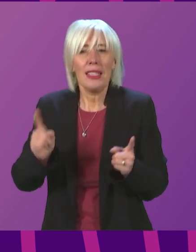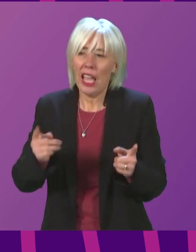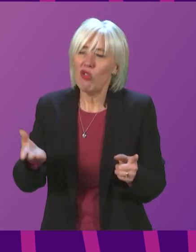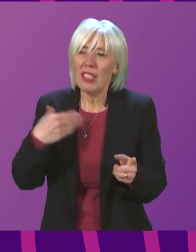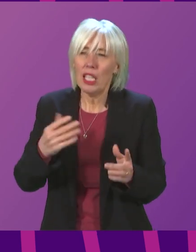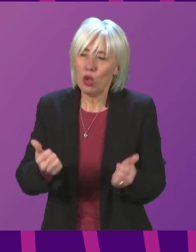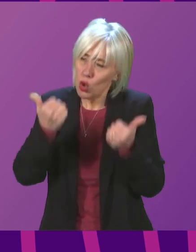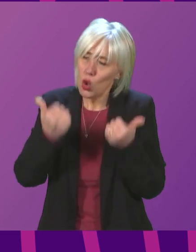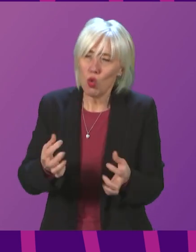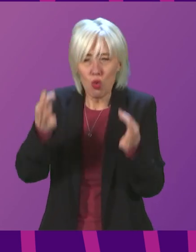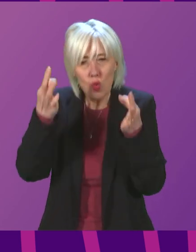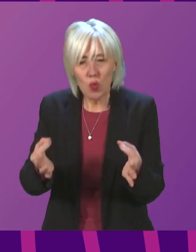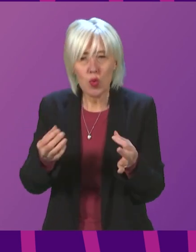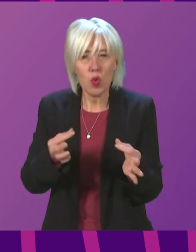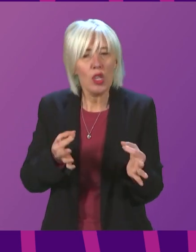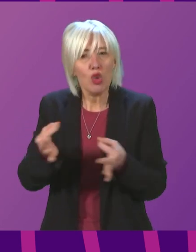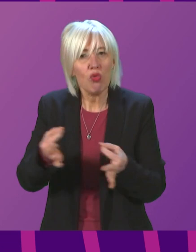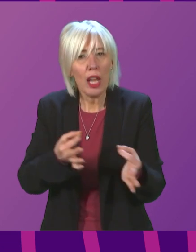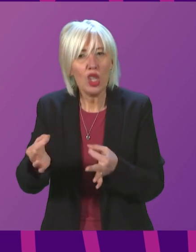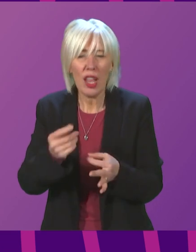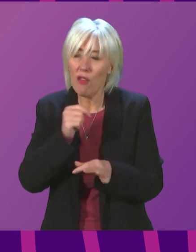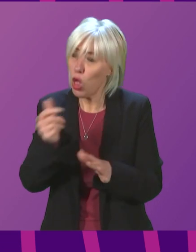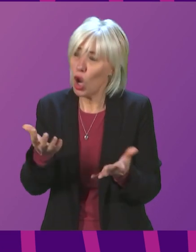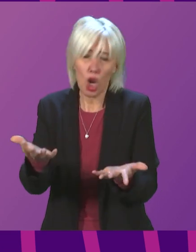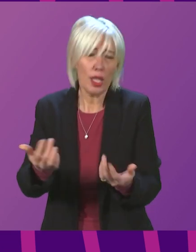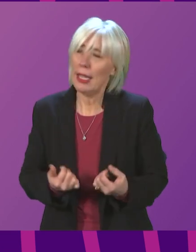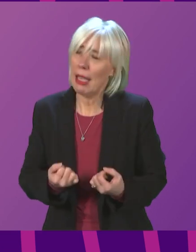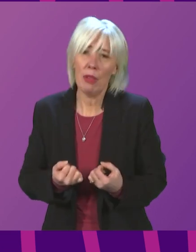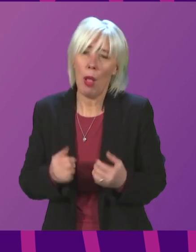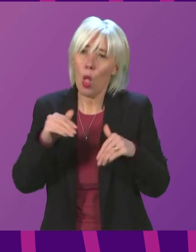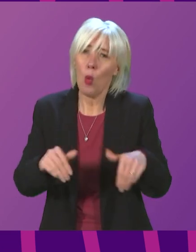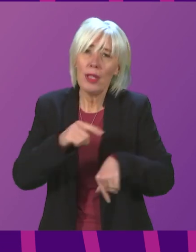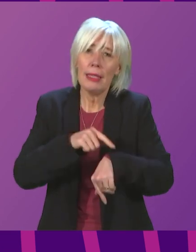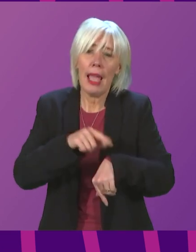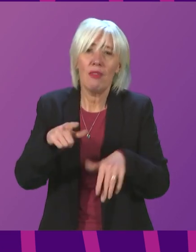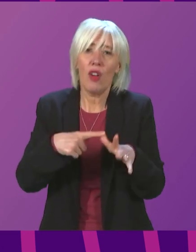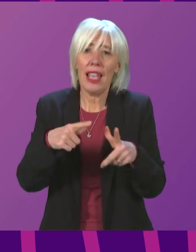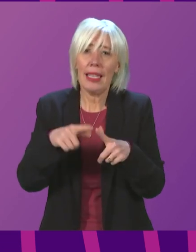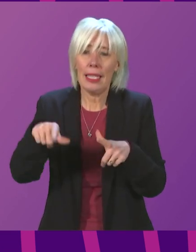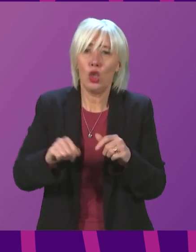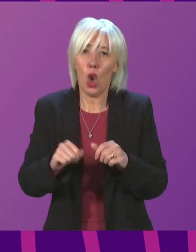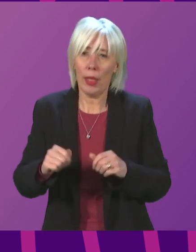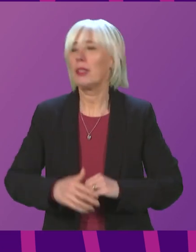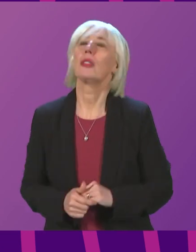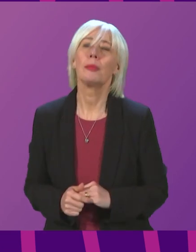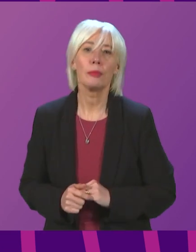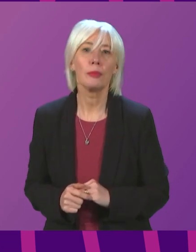strategy to tackle the unacceptable emergency waiting times in Scotland? First Minister.